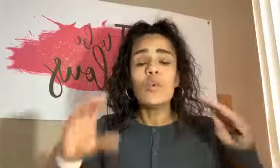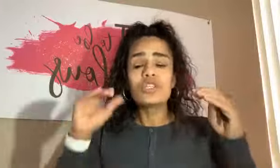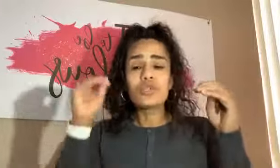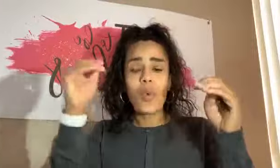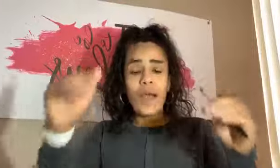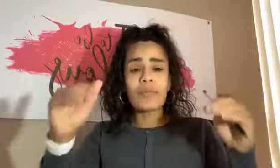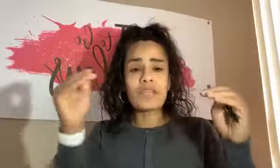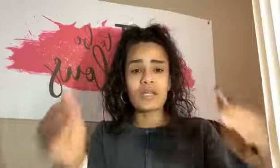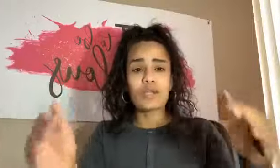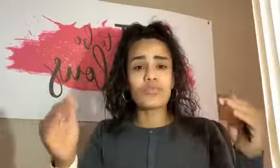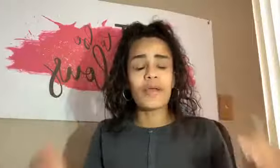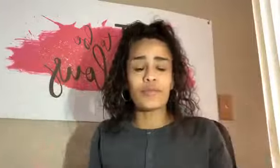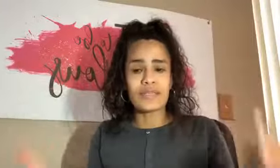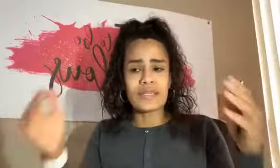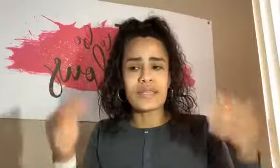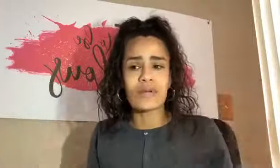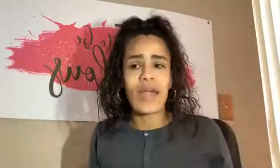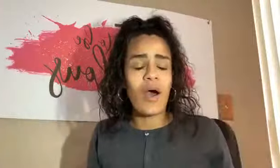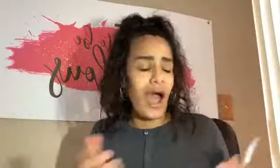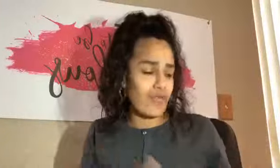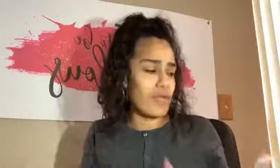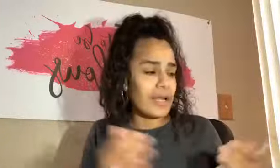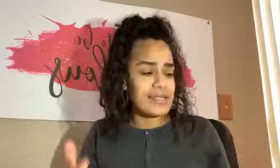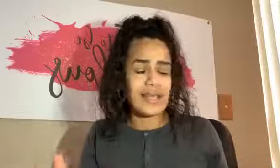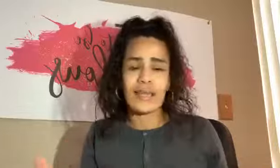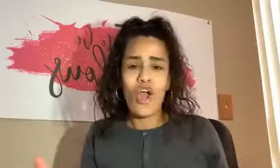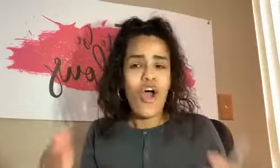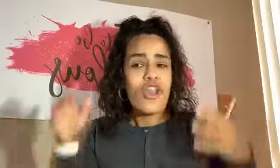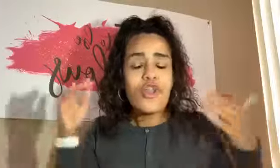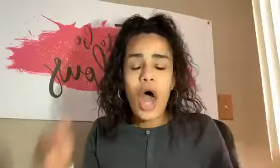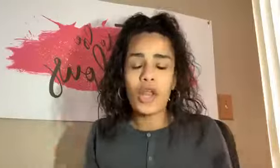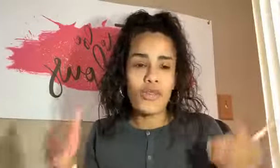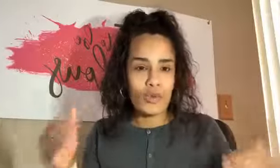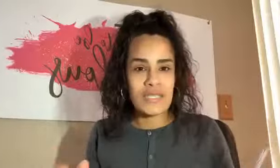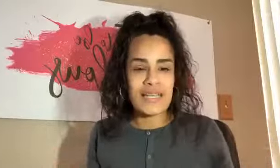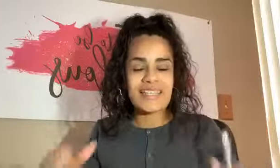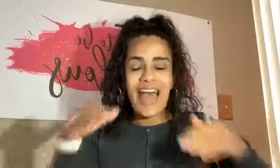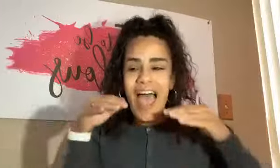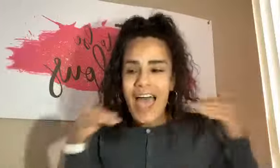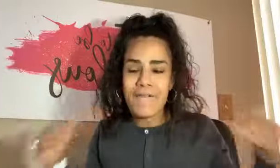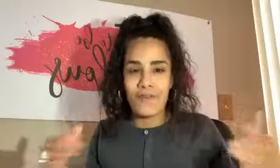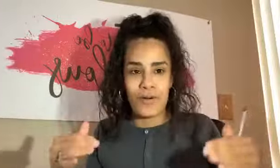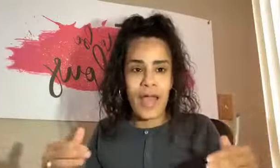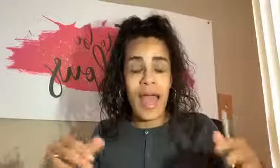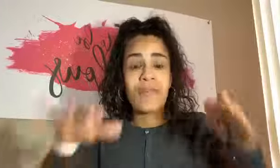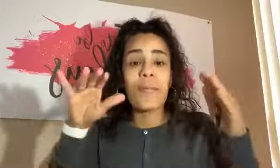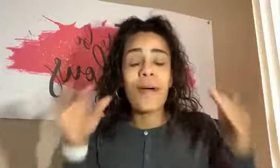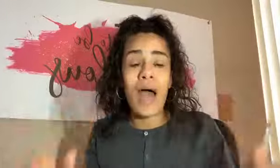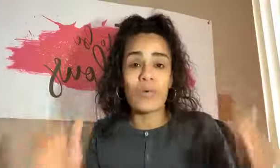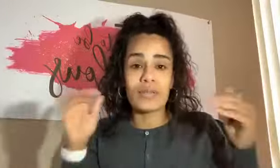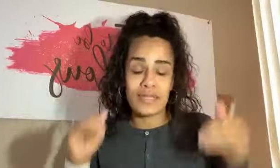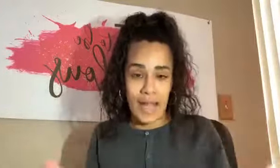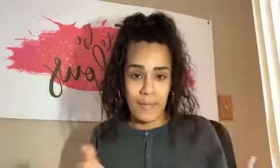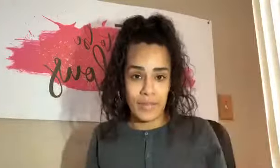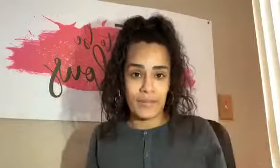which is why I'm telling you to write those things down now, I realized that none of those things ever had the power to stop me.